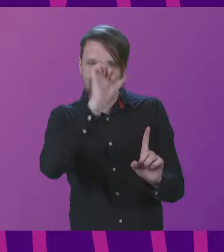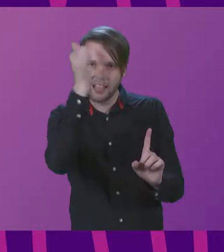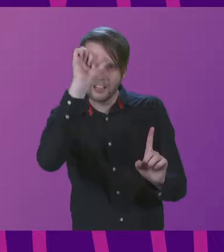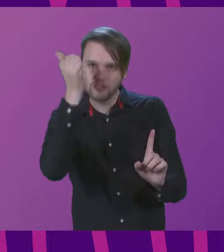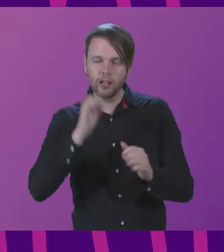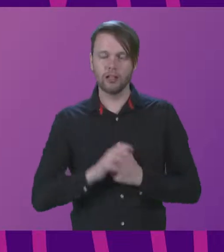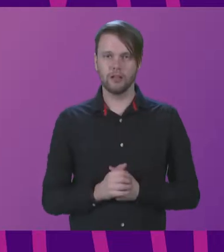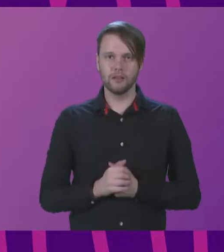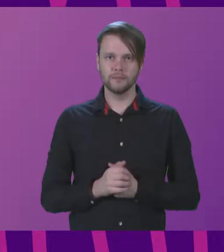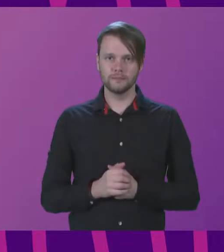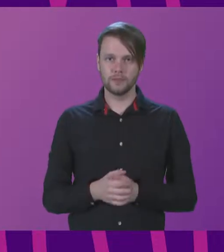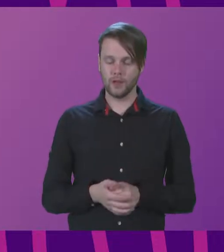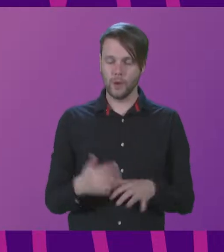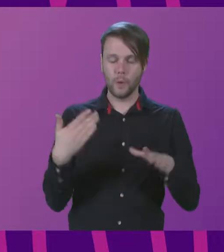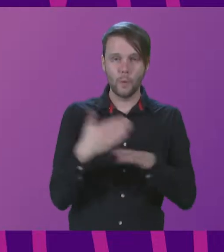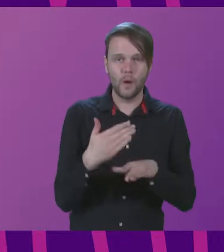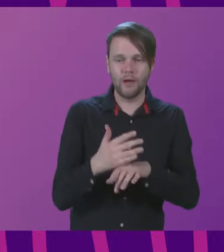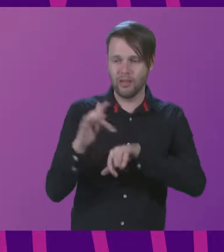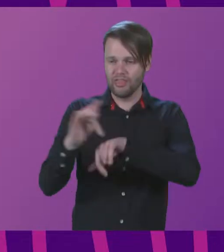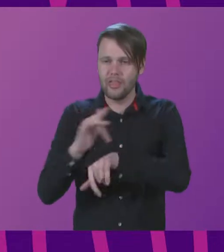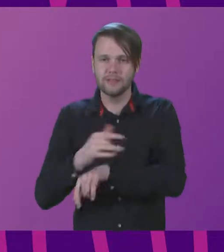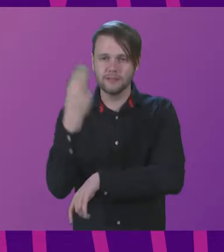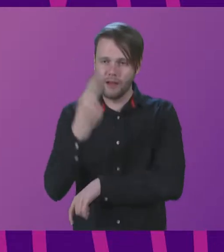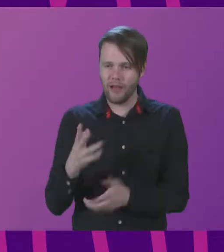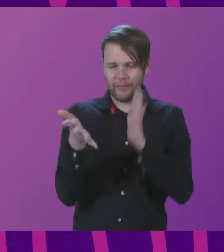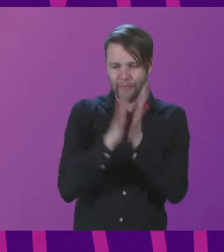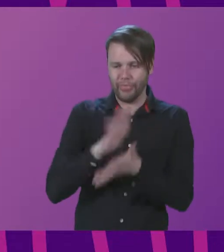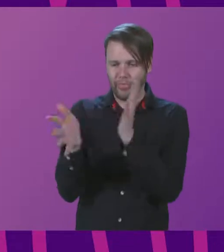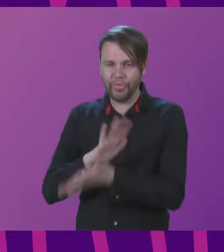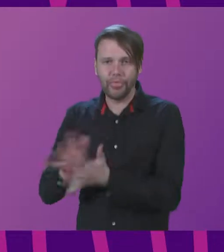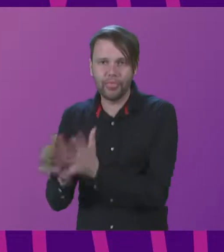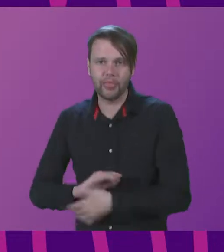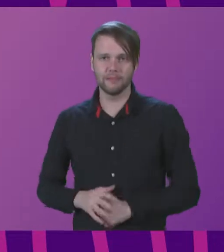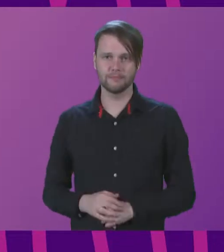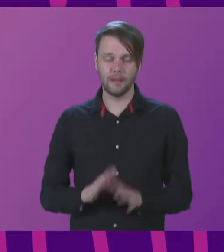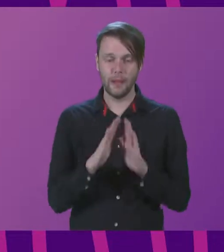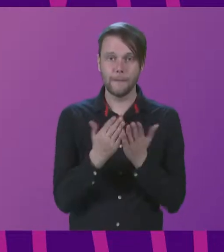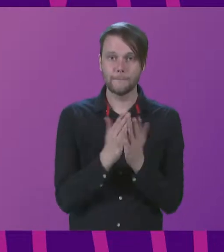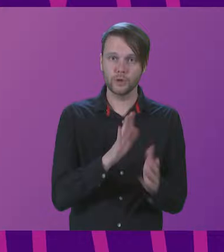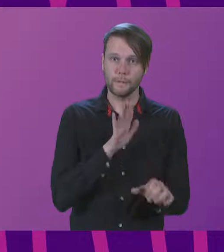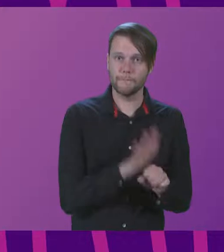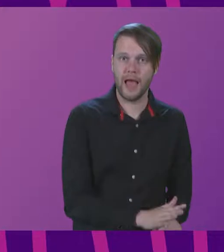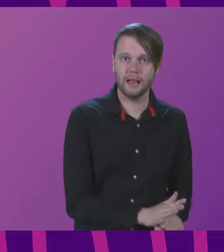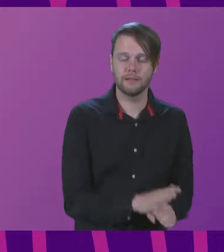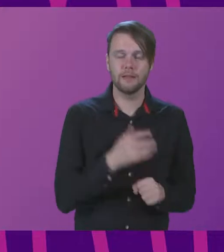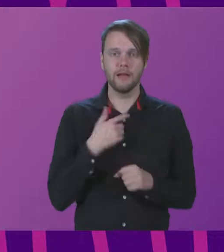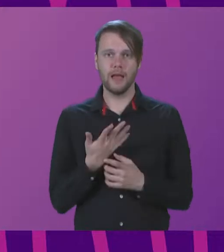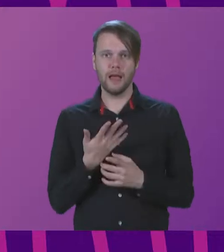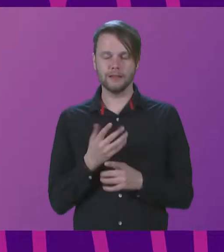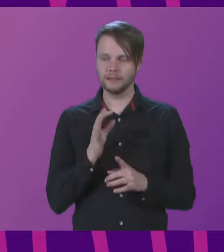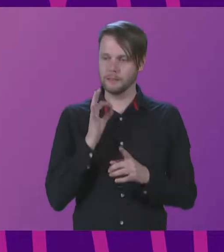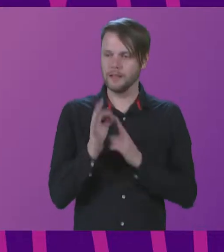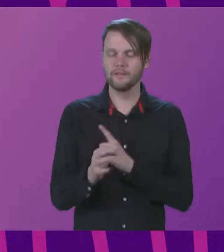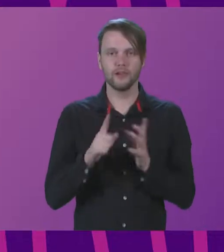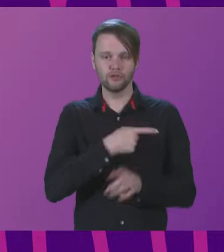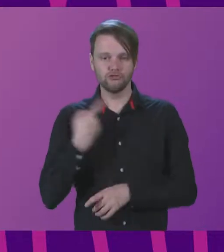the destruction of works of art, theatre and museums, the banning of books and the silencing of the distinctive sounds of